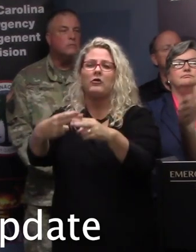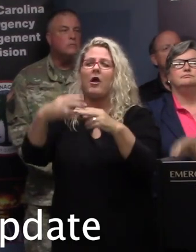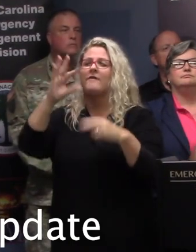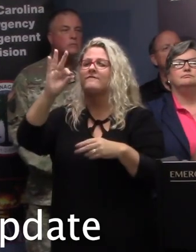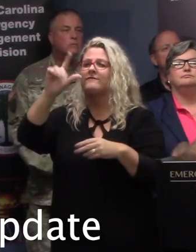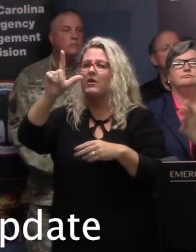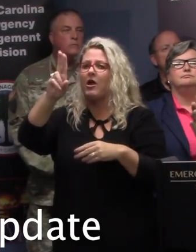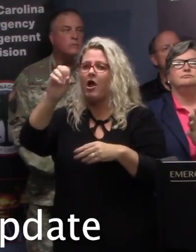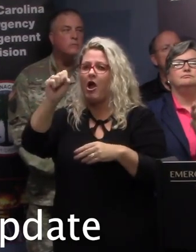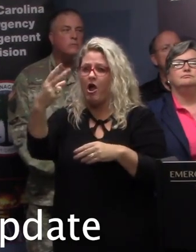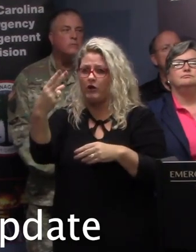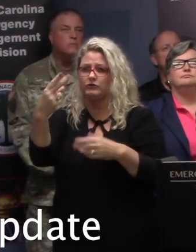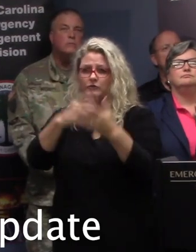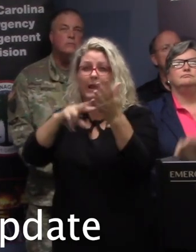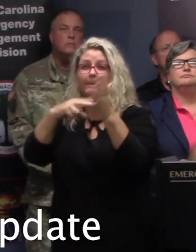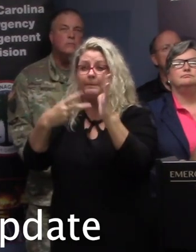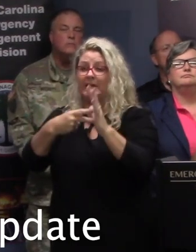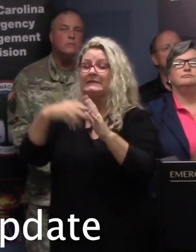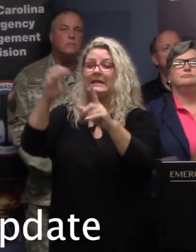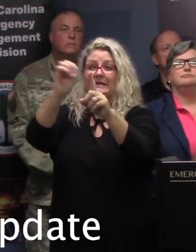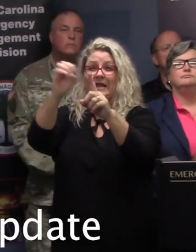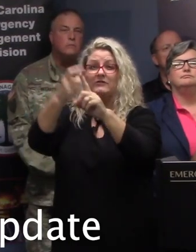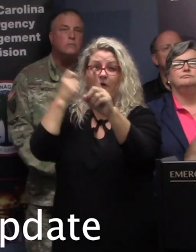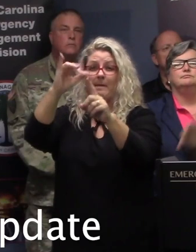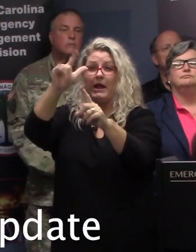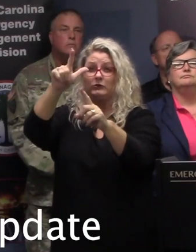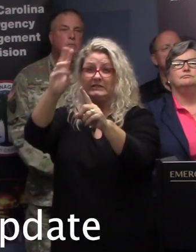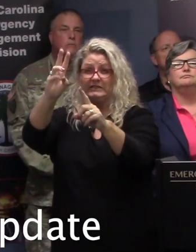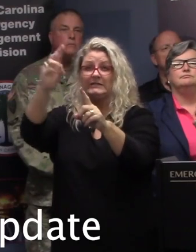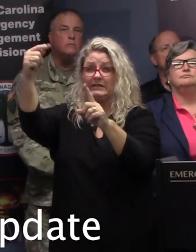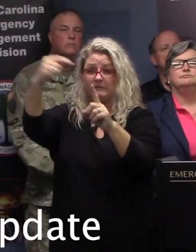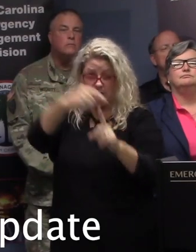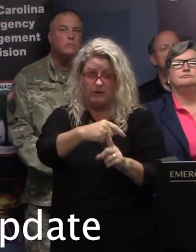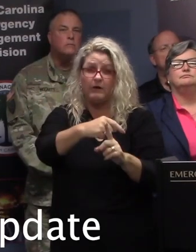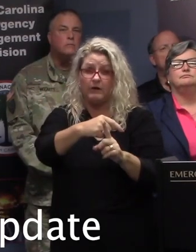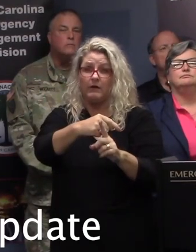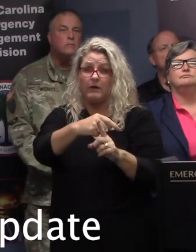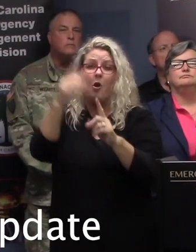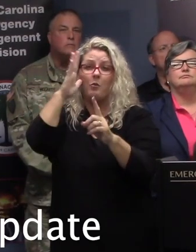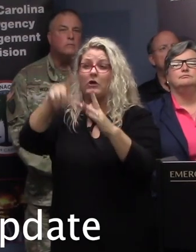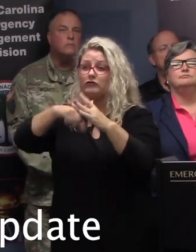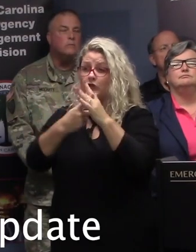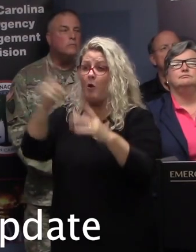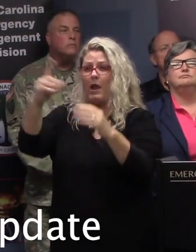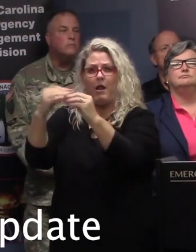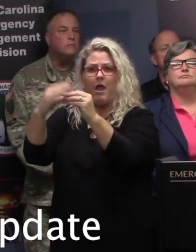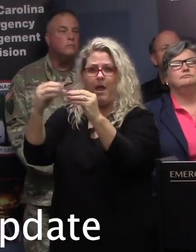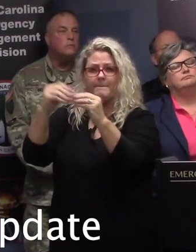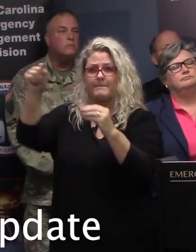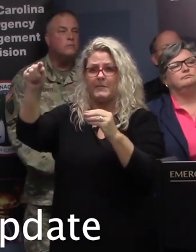flush. We will flush the eastbound lanes of I-26. The flushing procedure will start in Columbia.